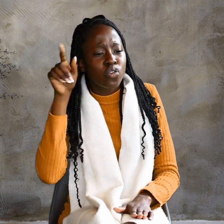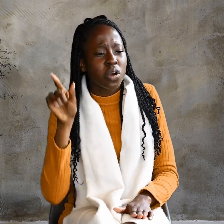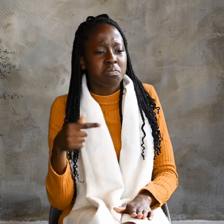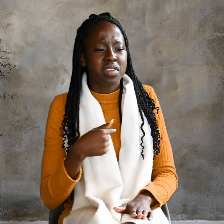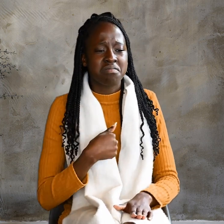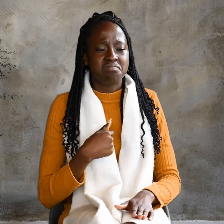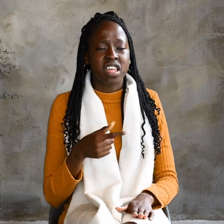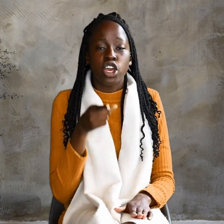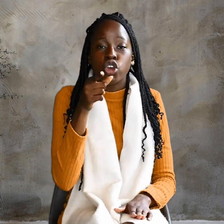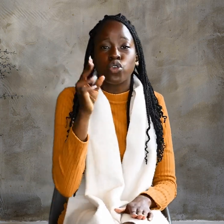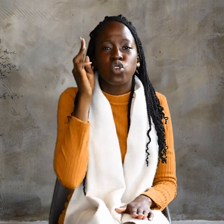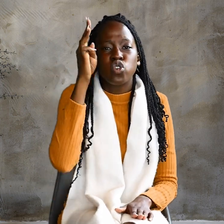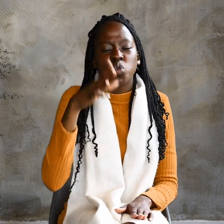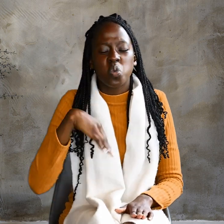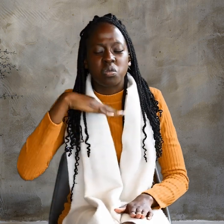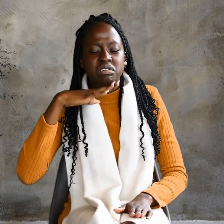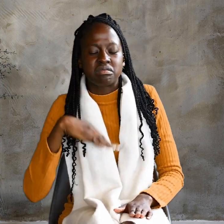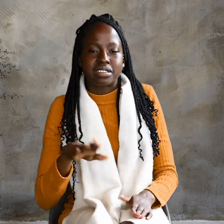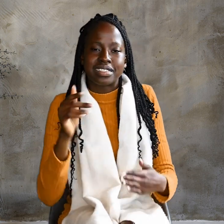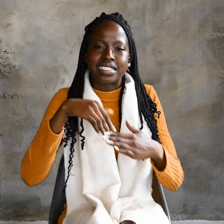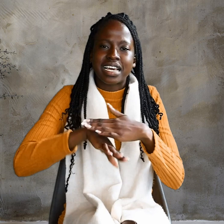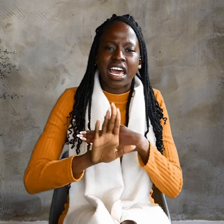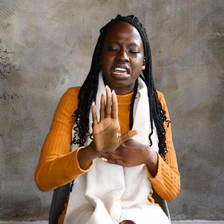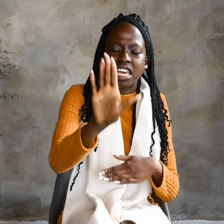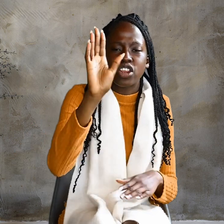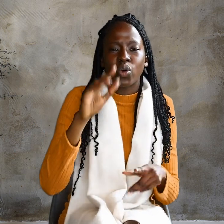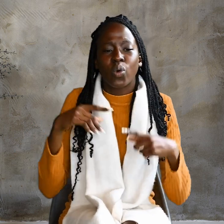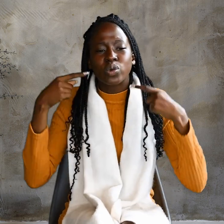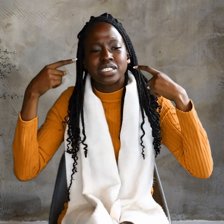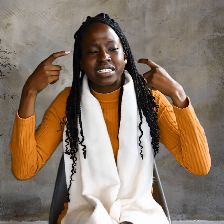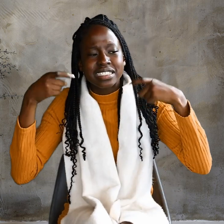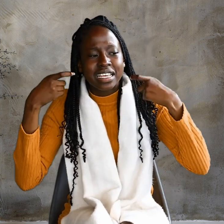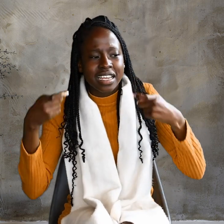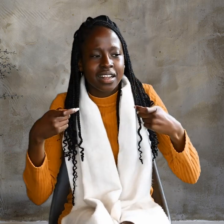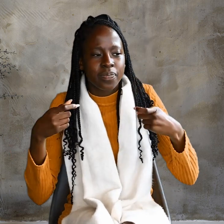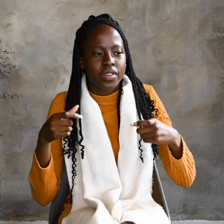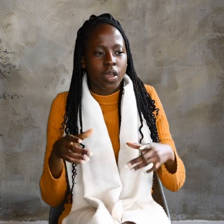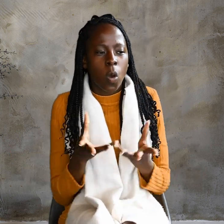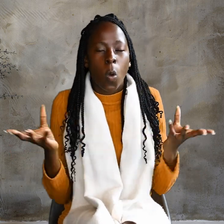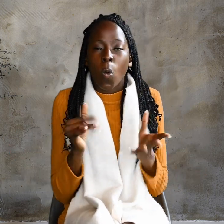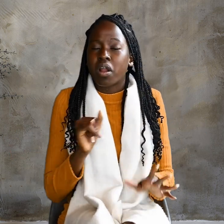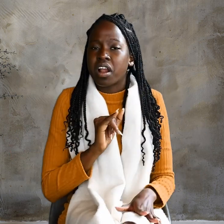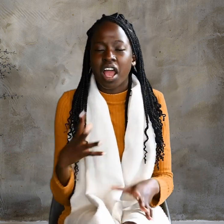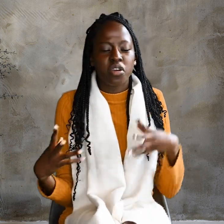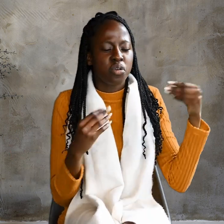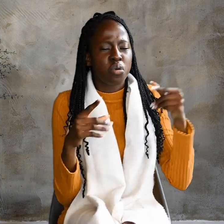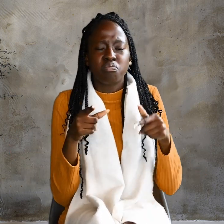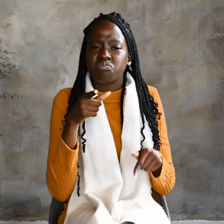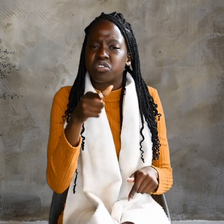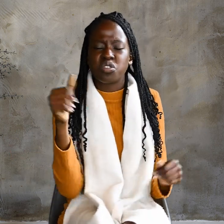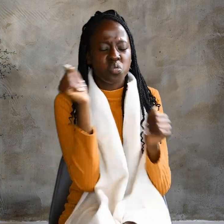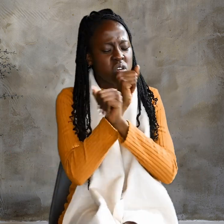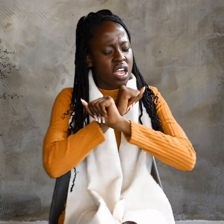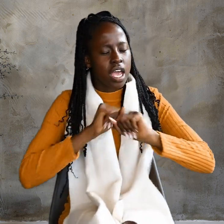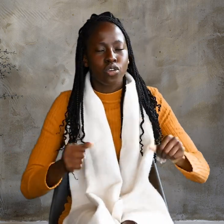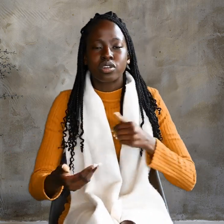for me, And you will die in your sin. Where I go, You cannot